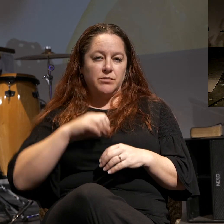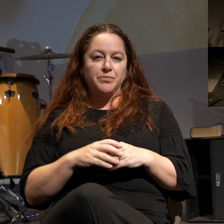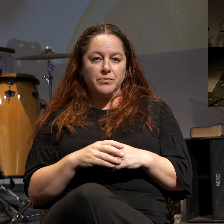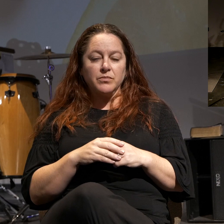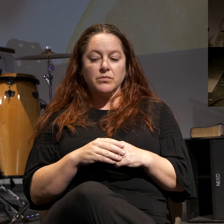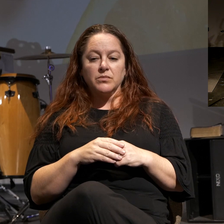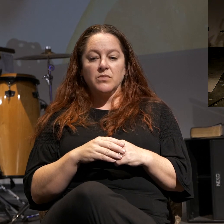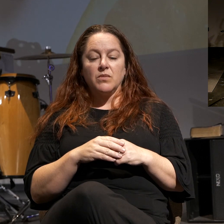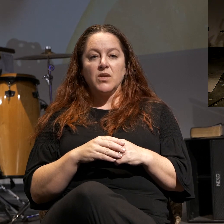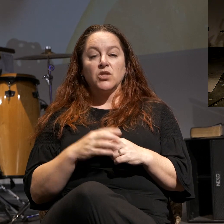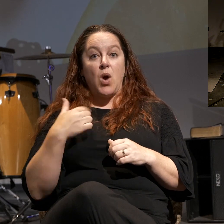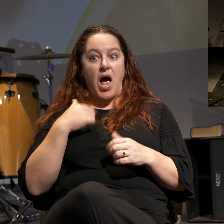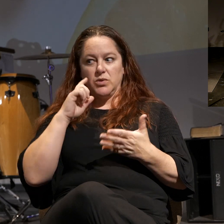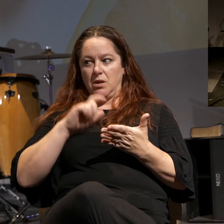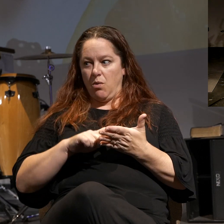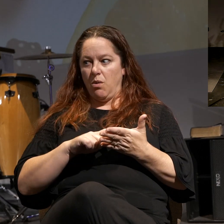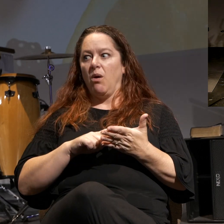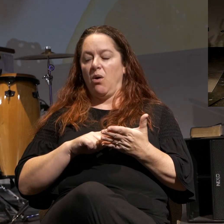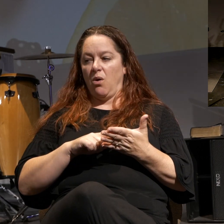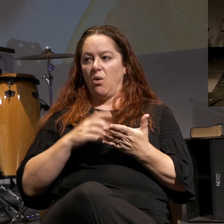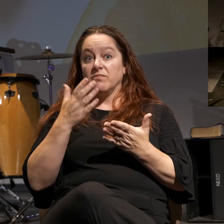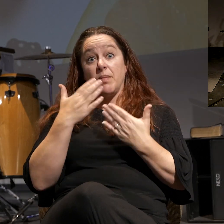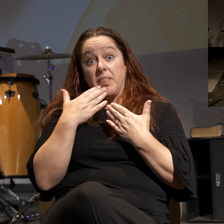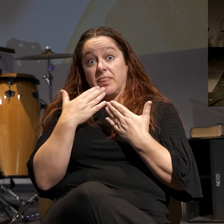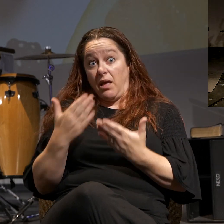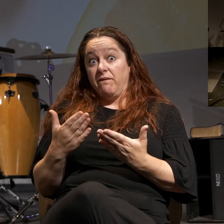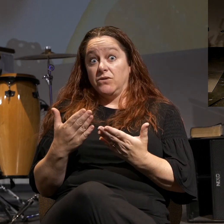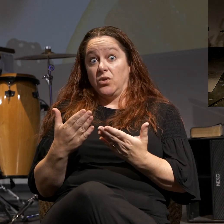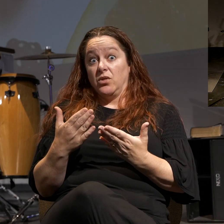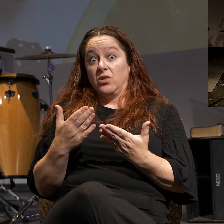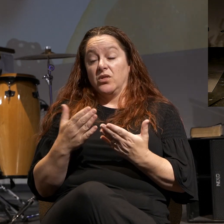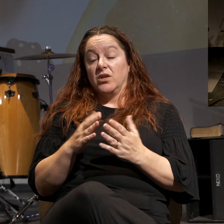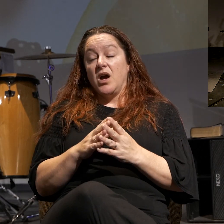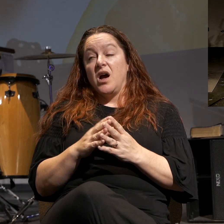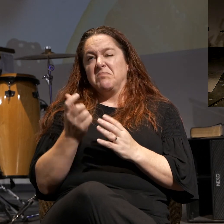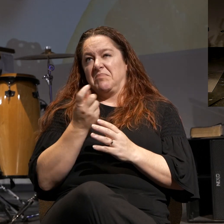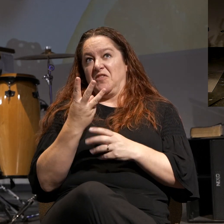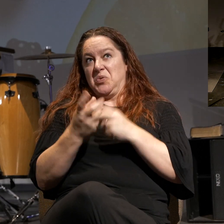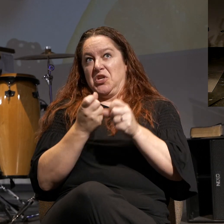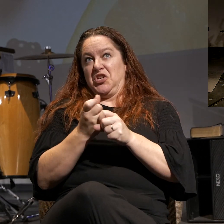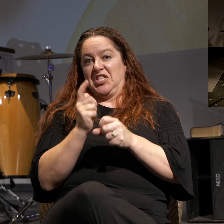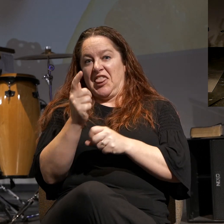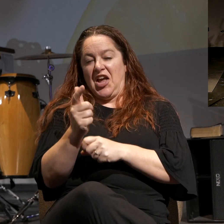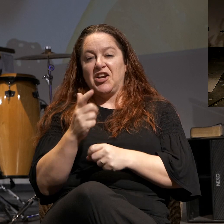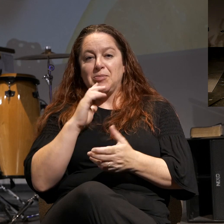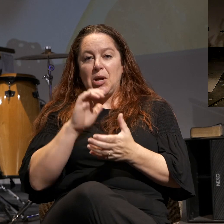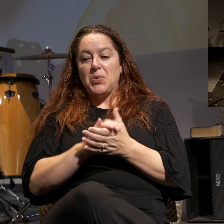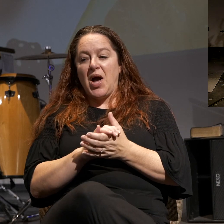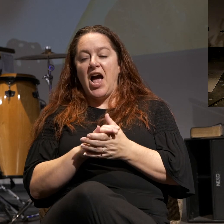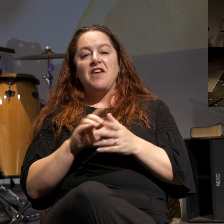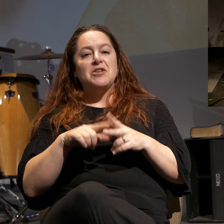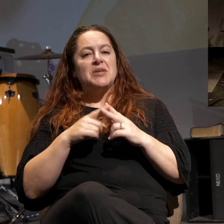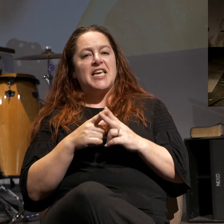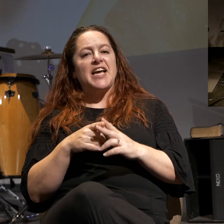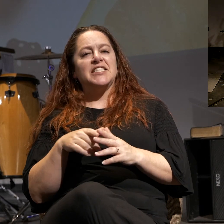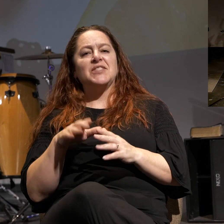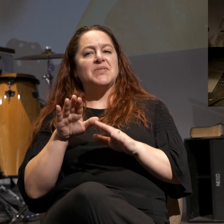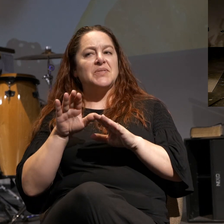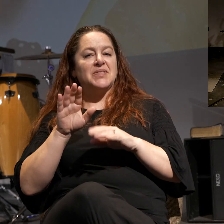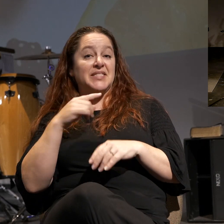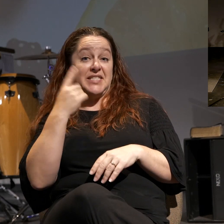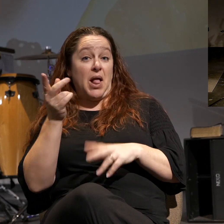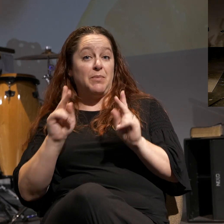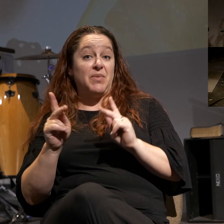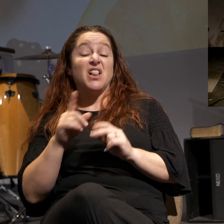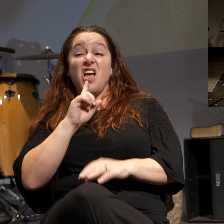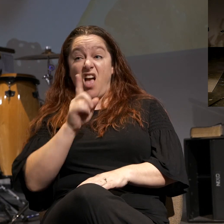And boy, I just like, oh my goodness. And so I'm thankful, a few years later, my wife would begin to say to people, actually,